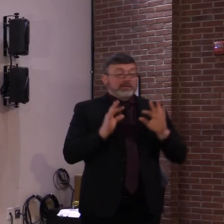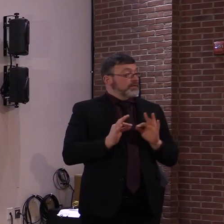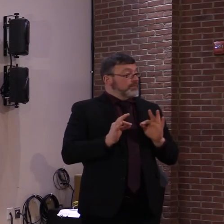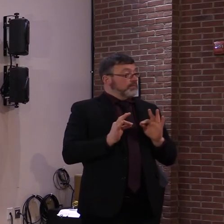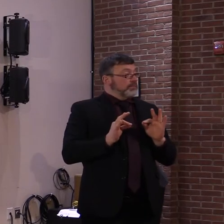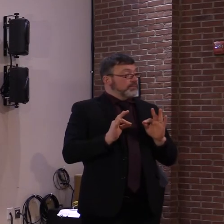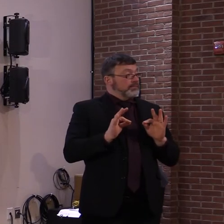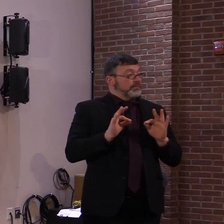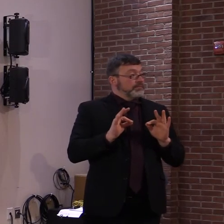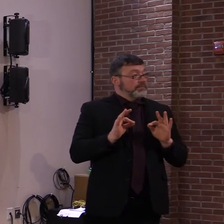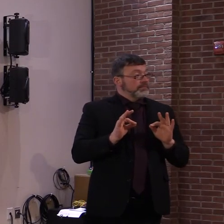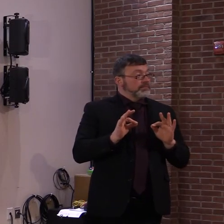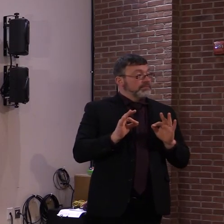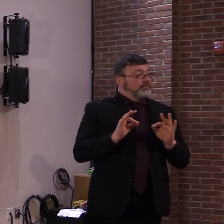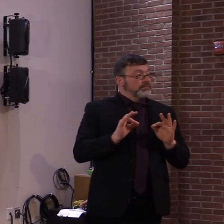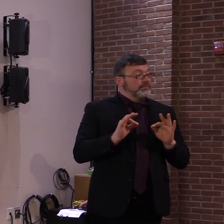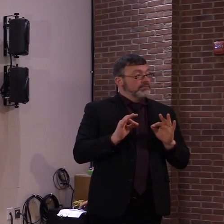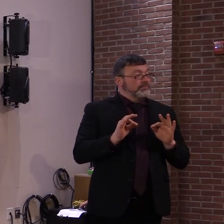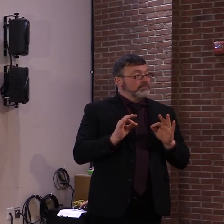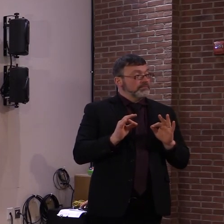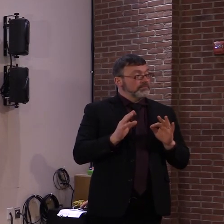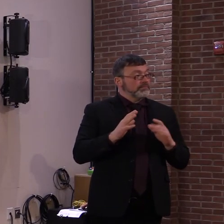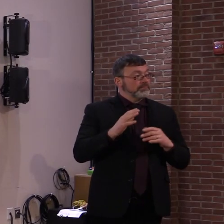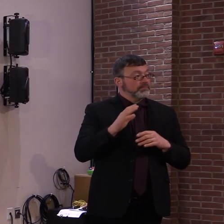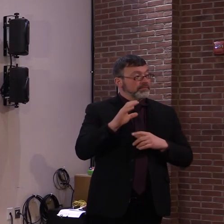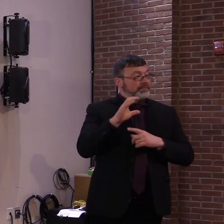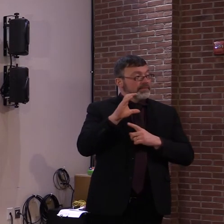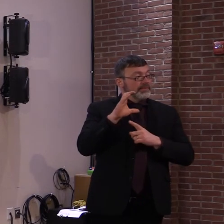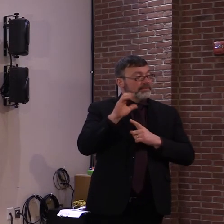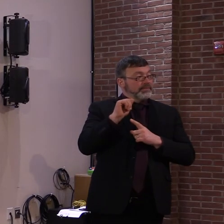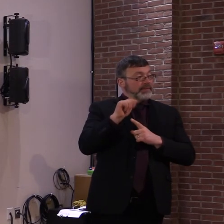All right. We're going to go back to Andrew at the Caledonian record.